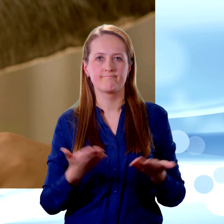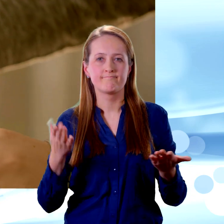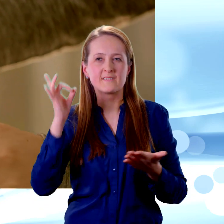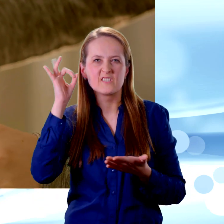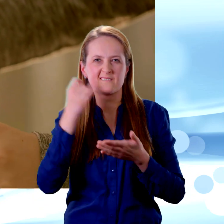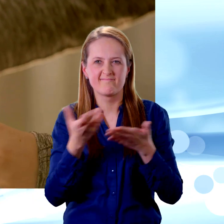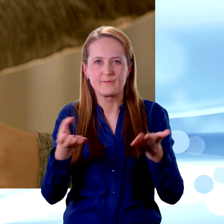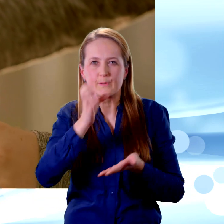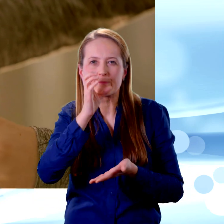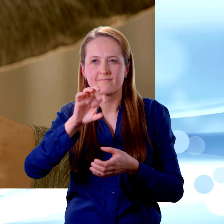kitchen tap.